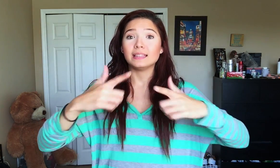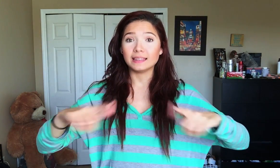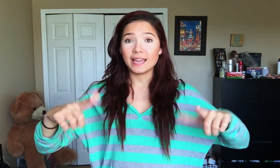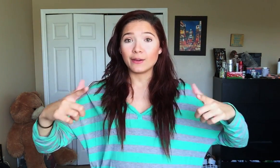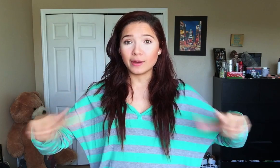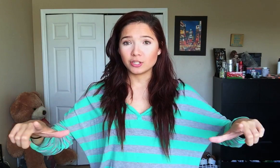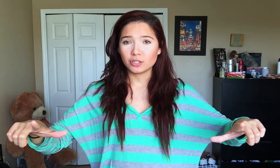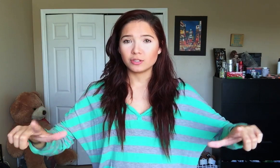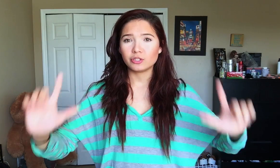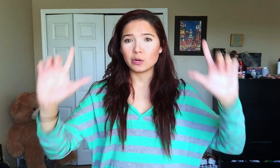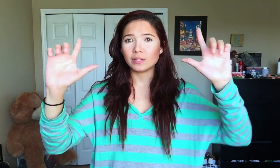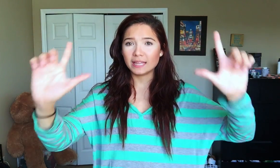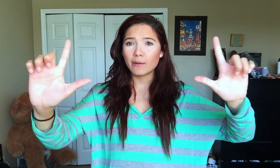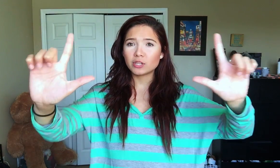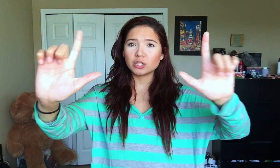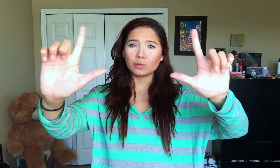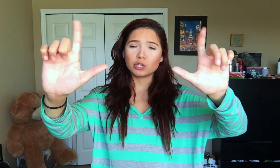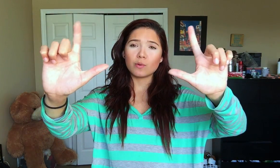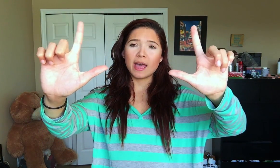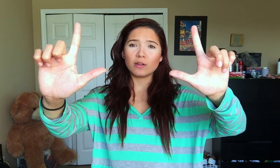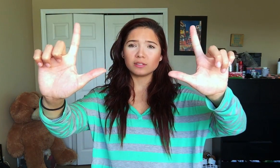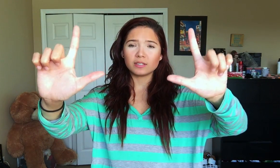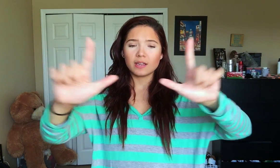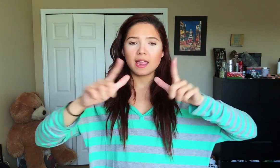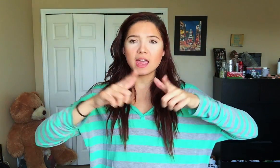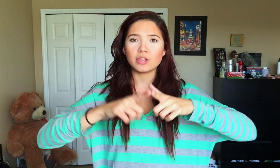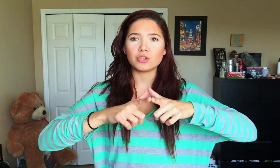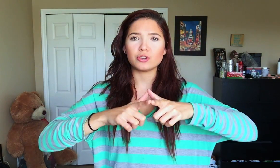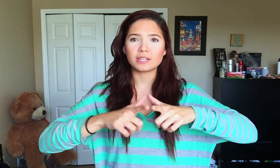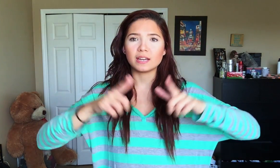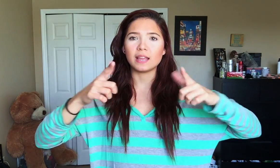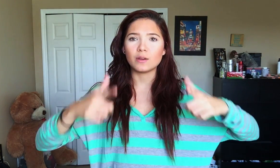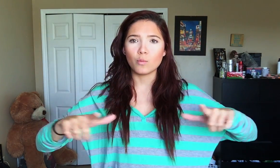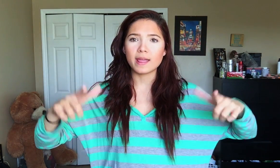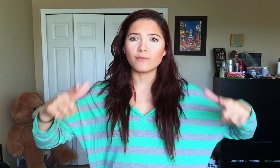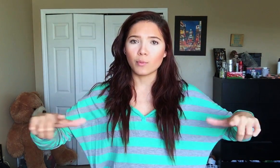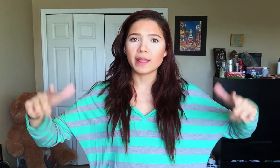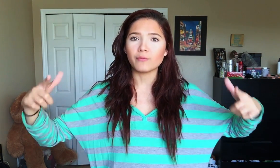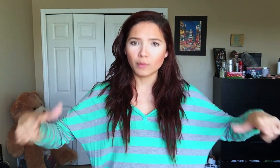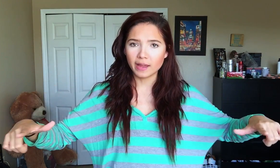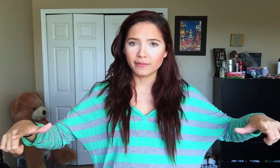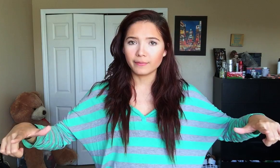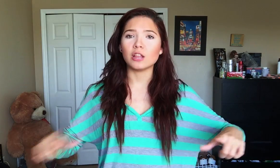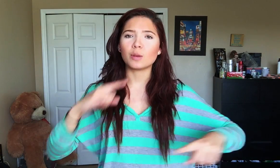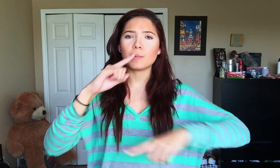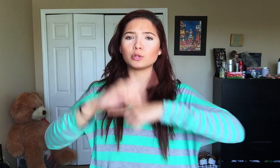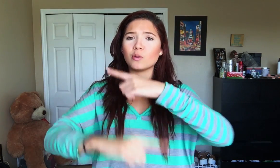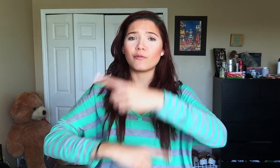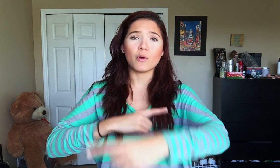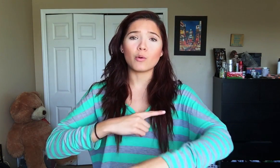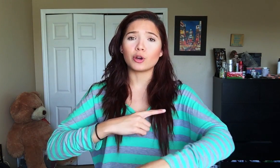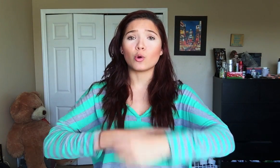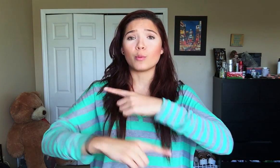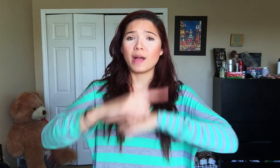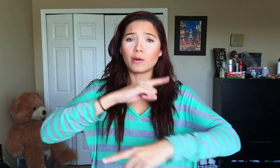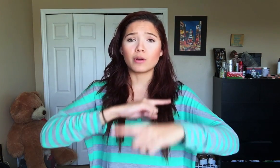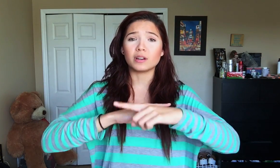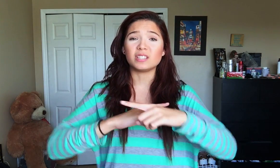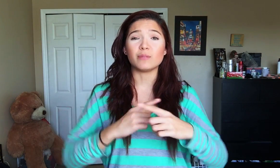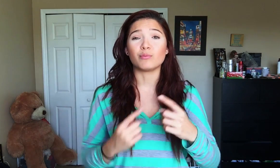language so language is with two l's and then you just kind of like wave wave wave a lot of people do it forward or backwards it